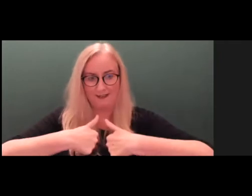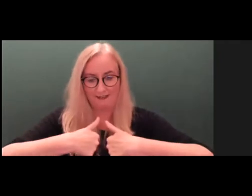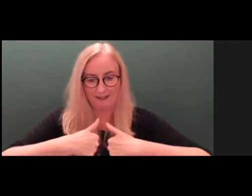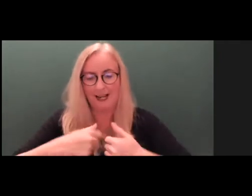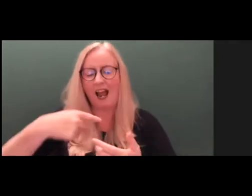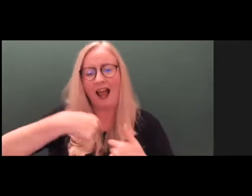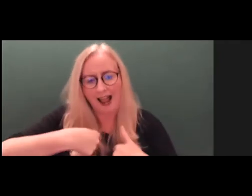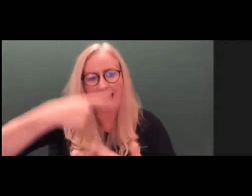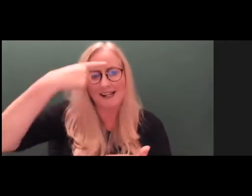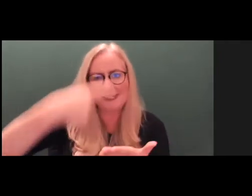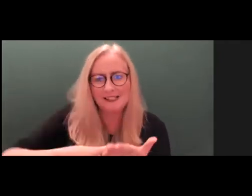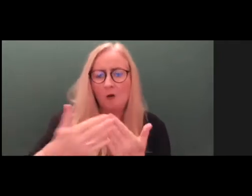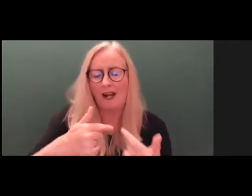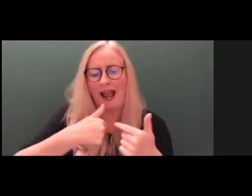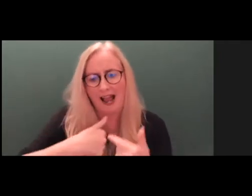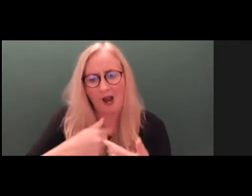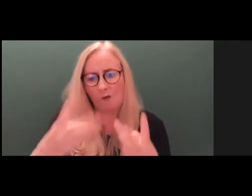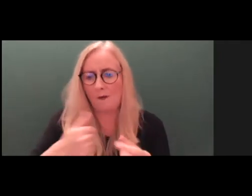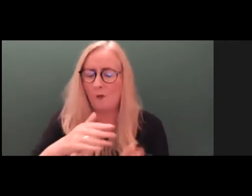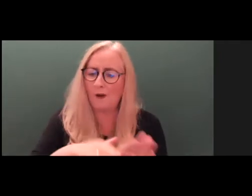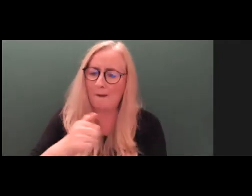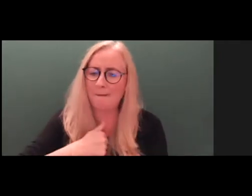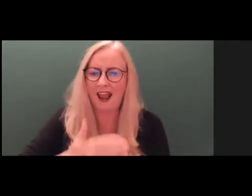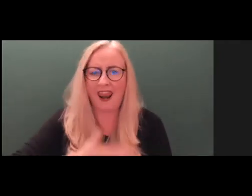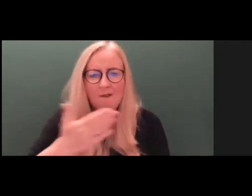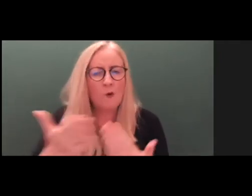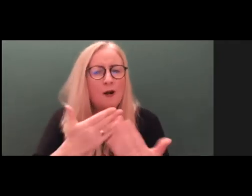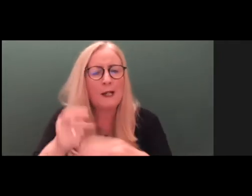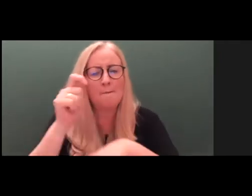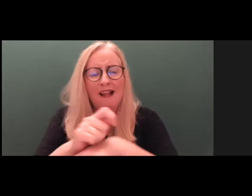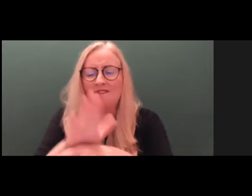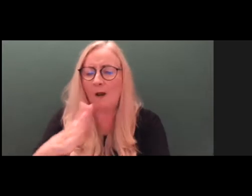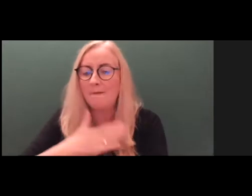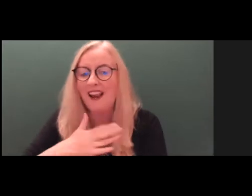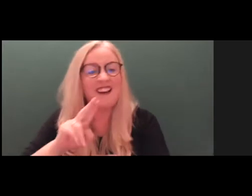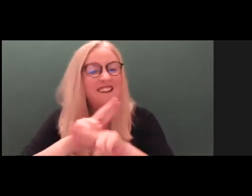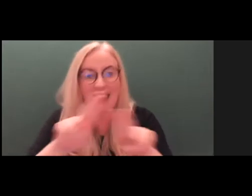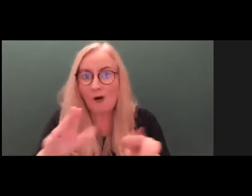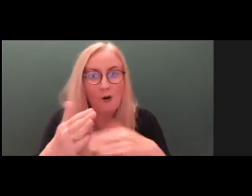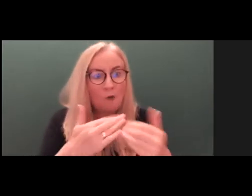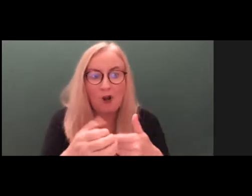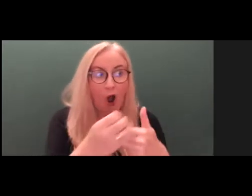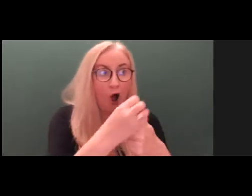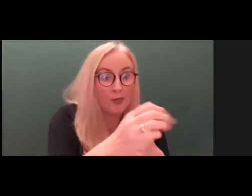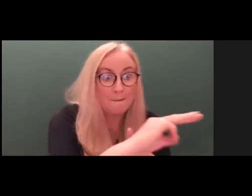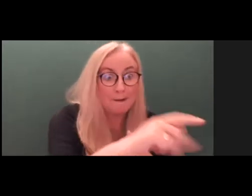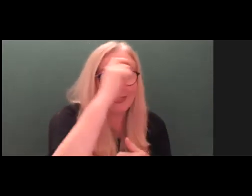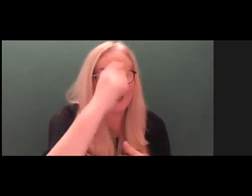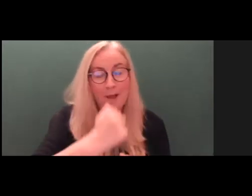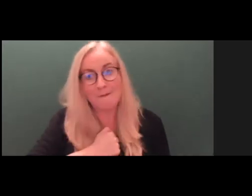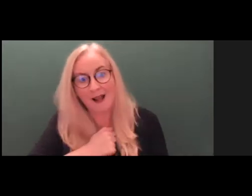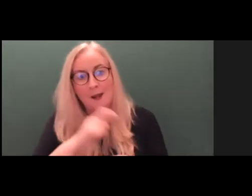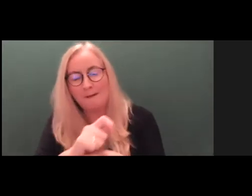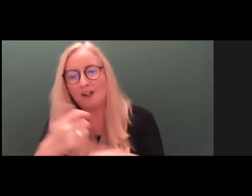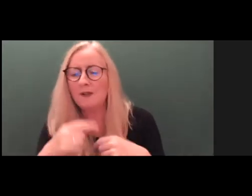what I want to do with my life and what I believe is best for me and not what others think are my best interest. In this way,